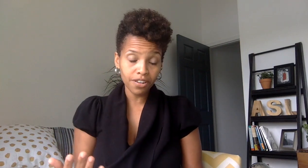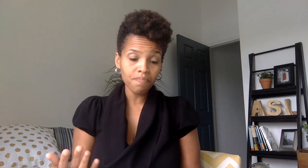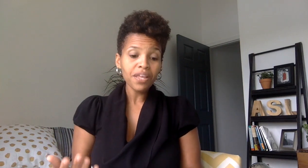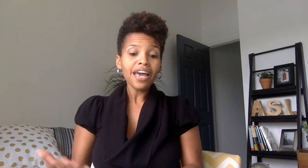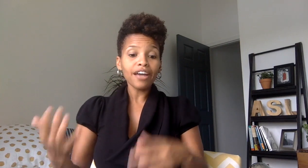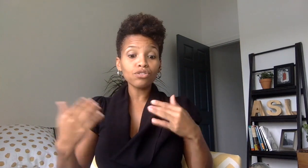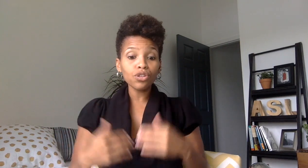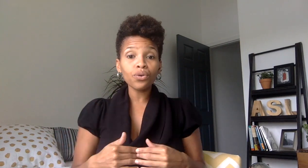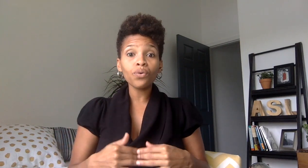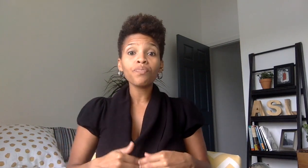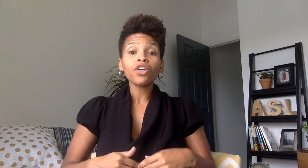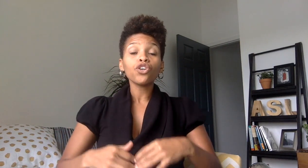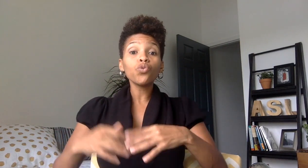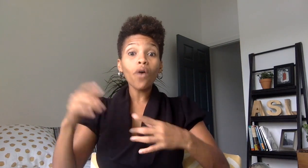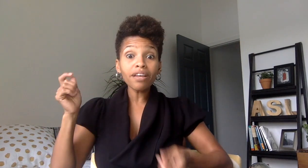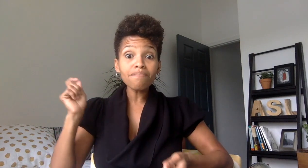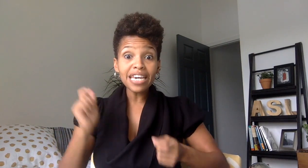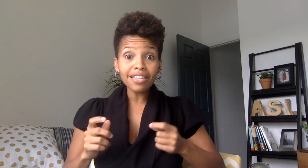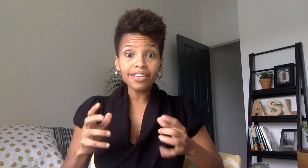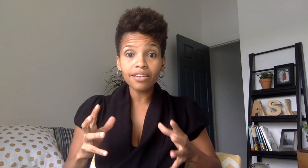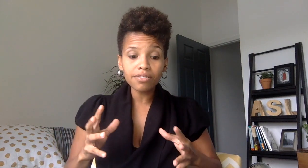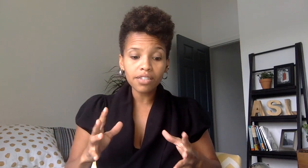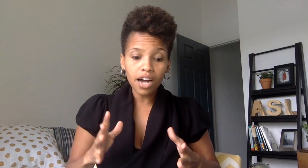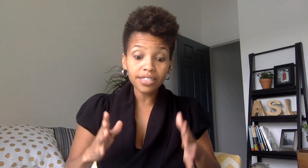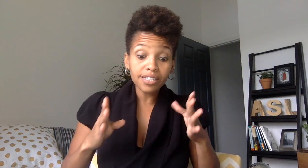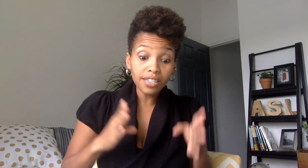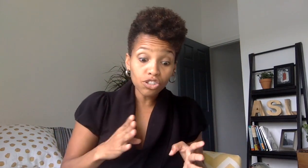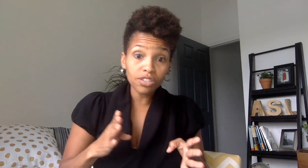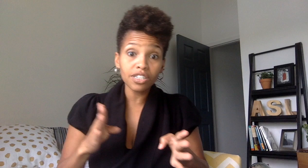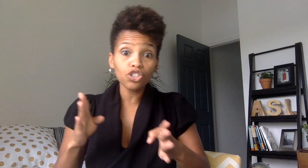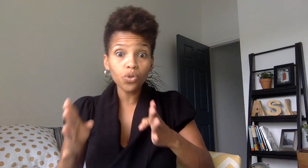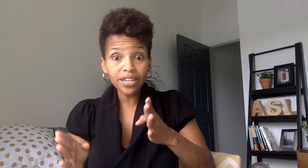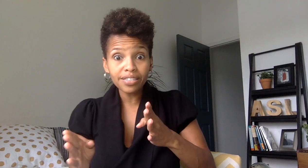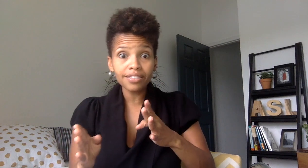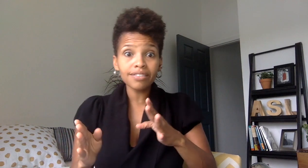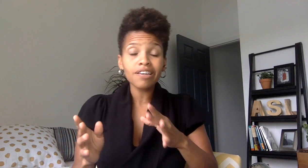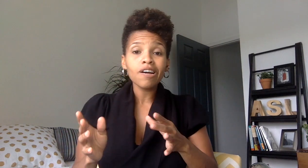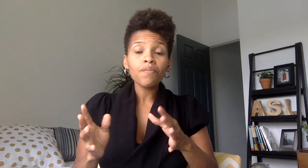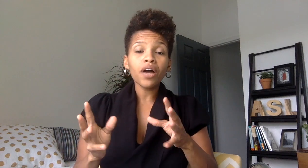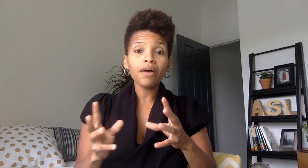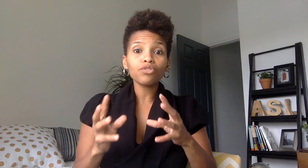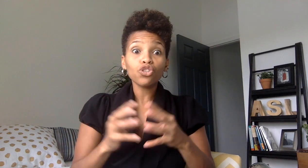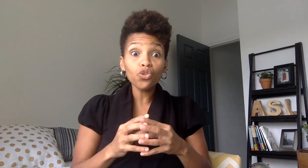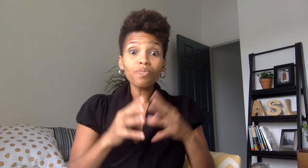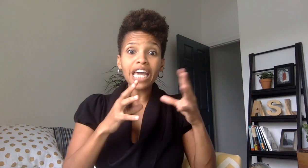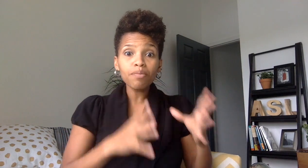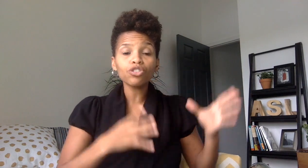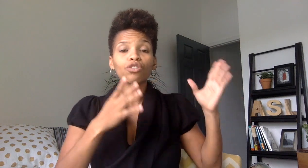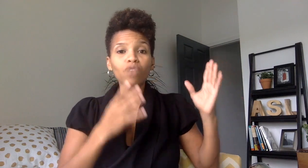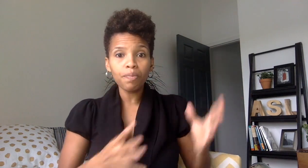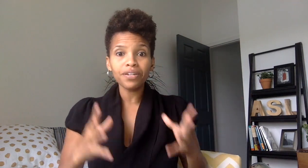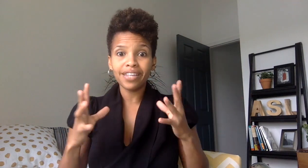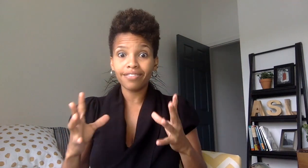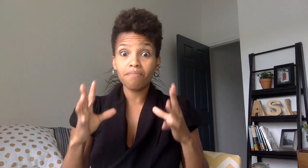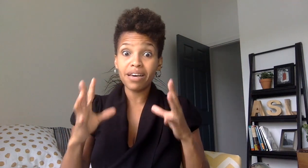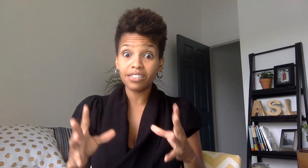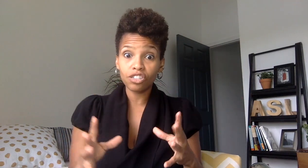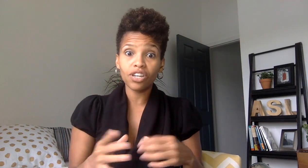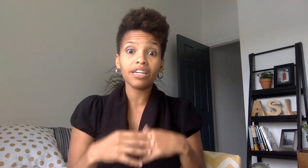and so you want to make these uh decisions and choices um to be able to represent the message in a